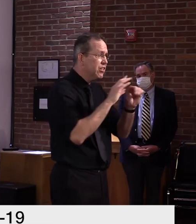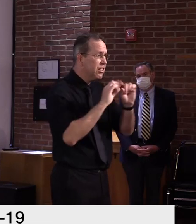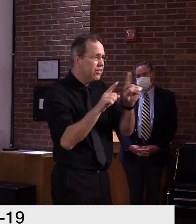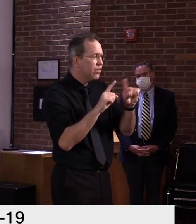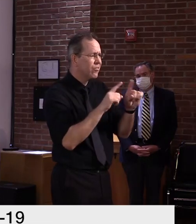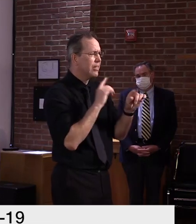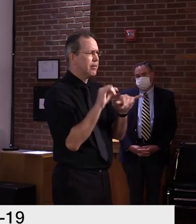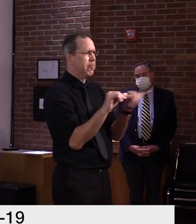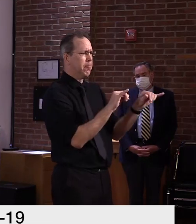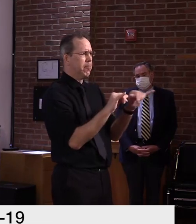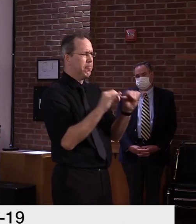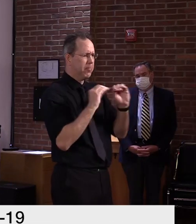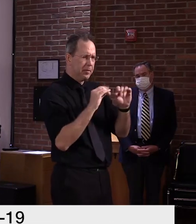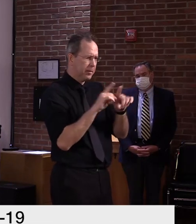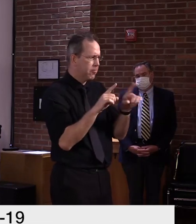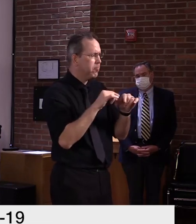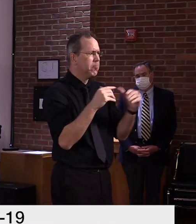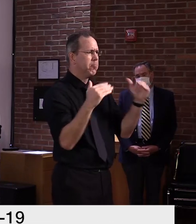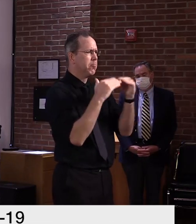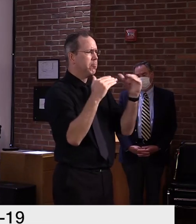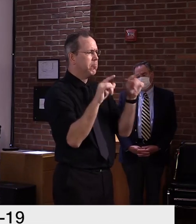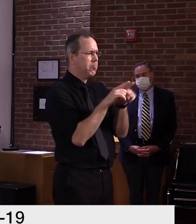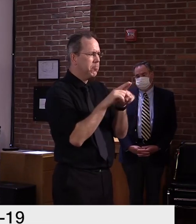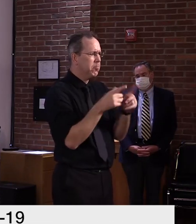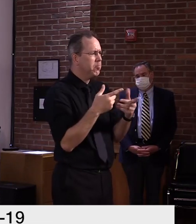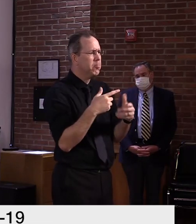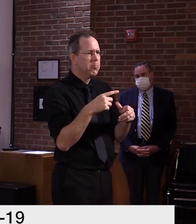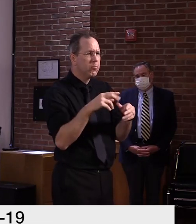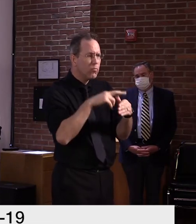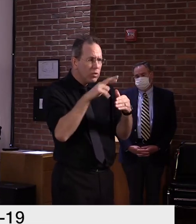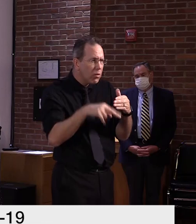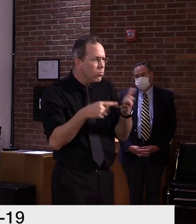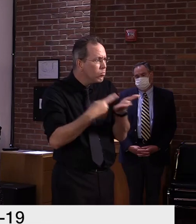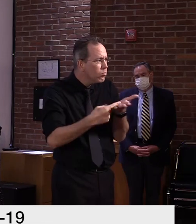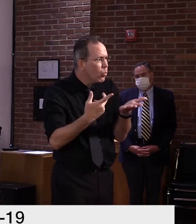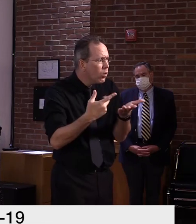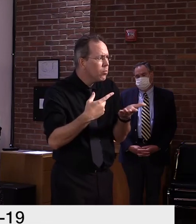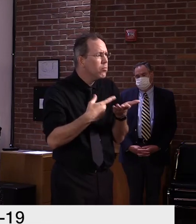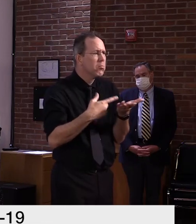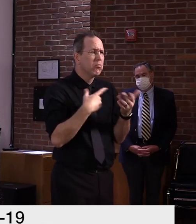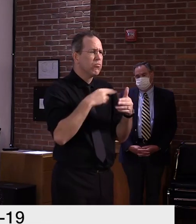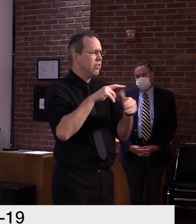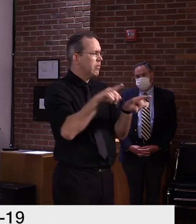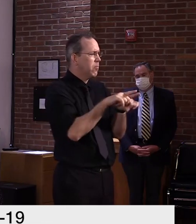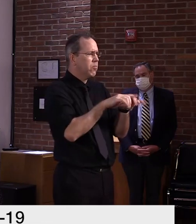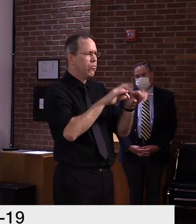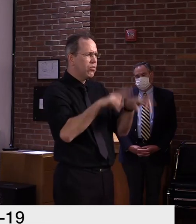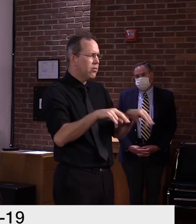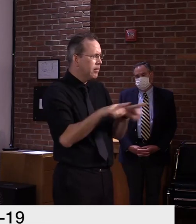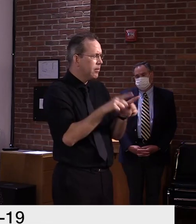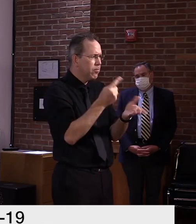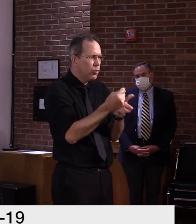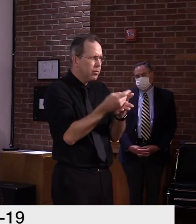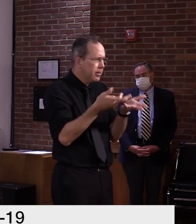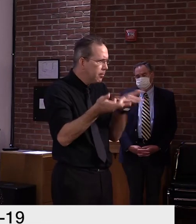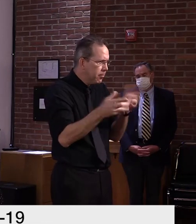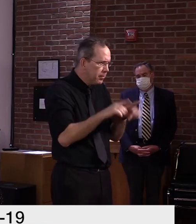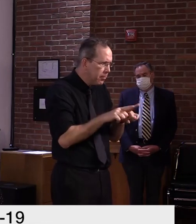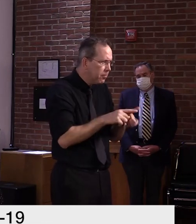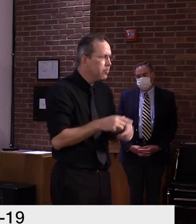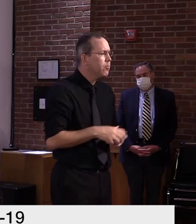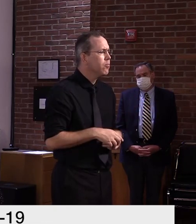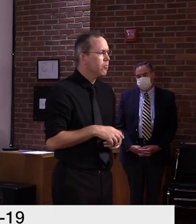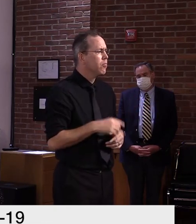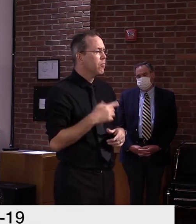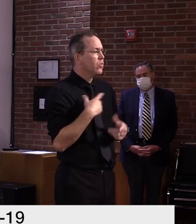to do. And the only additional advice is to make sure that the antigen positive person knows that we would like them to get a PCR